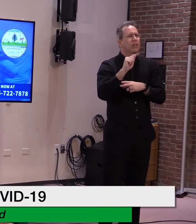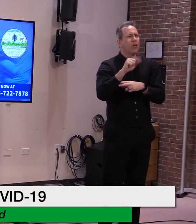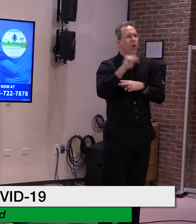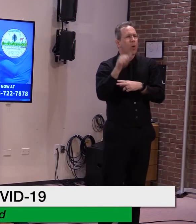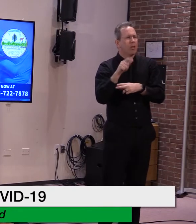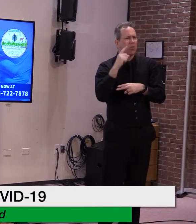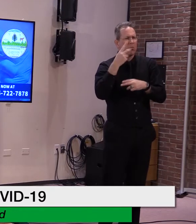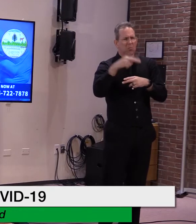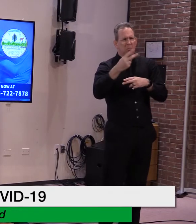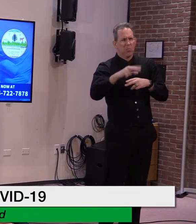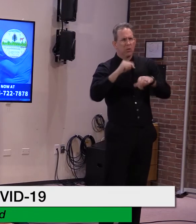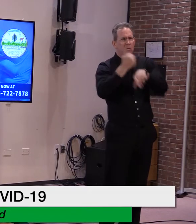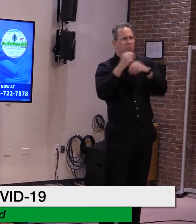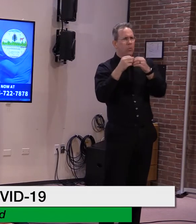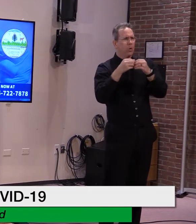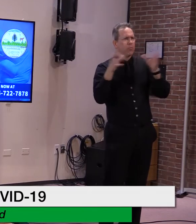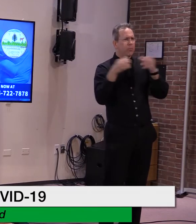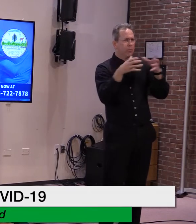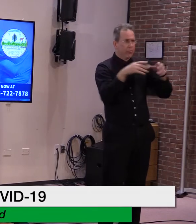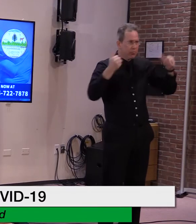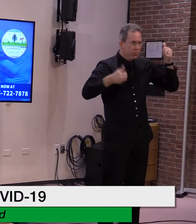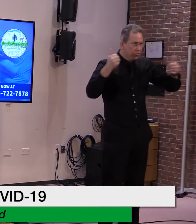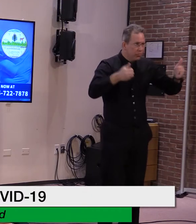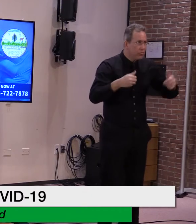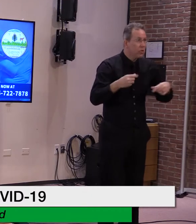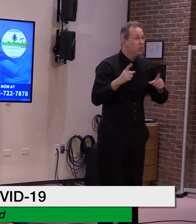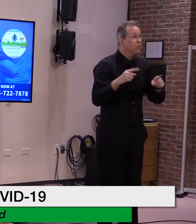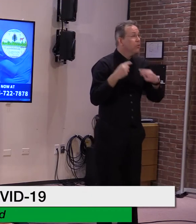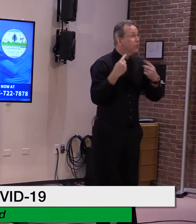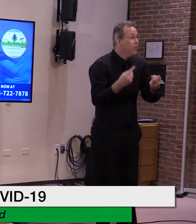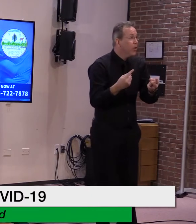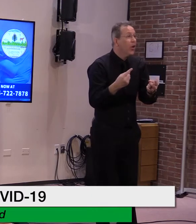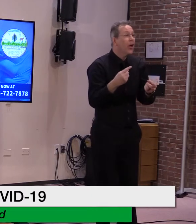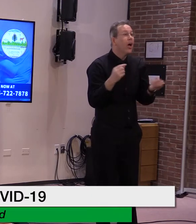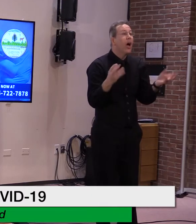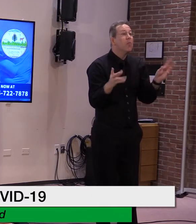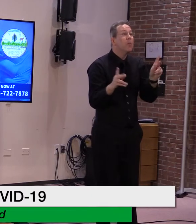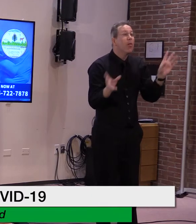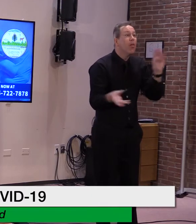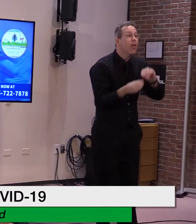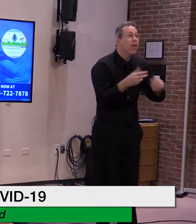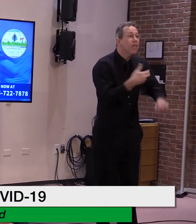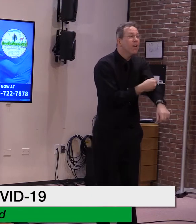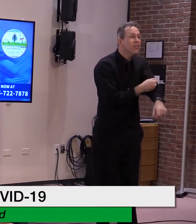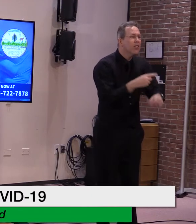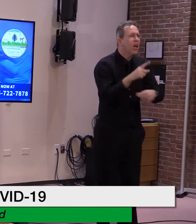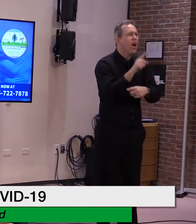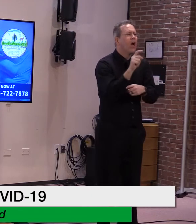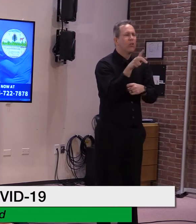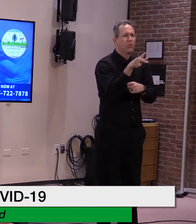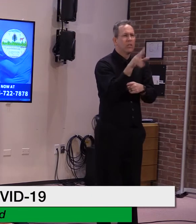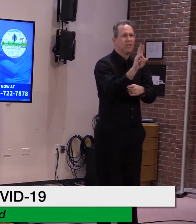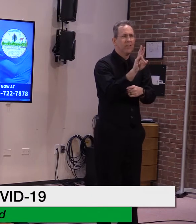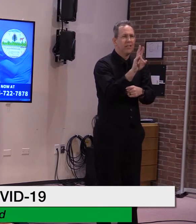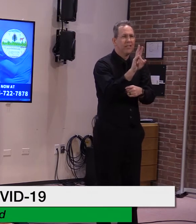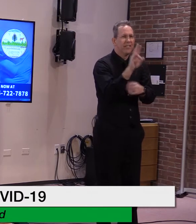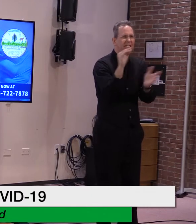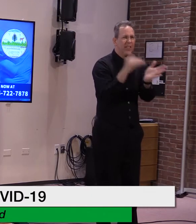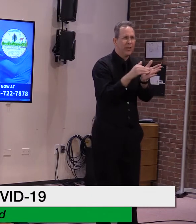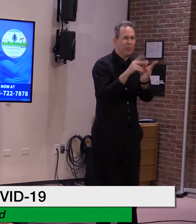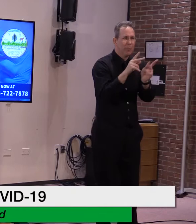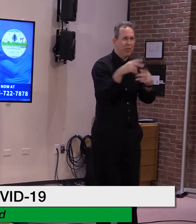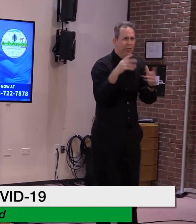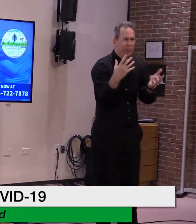127,500 people have been vaccinated against COVID-19. 58,500